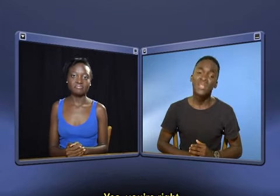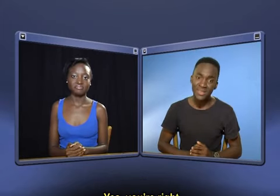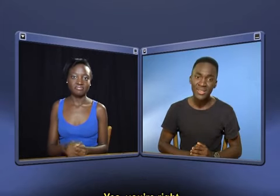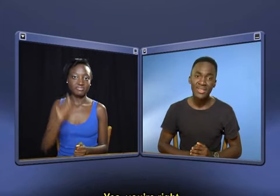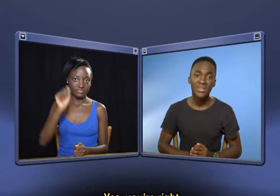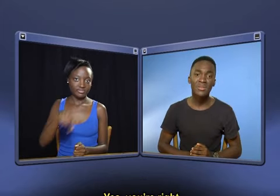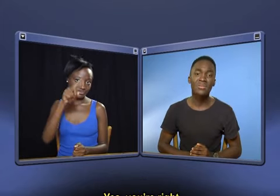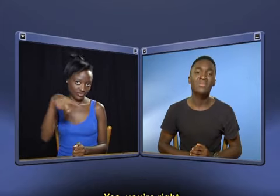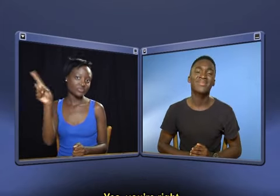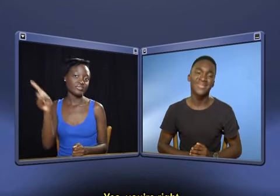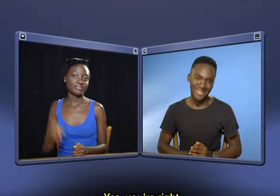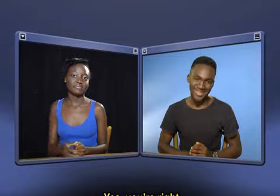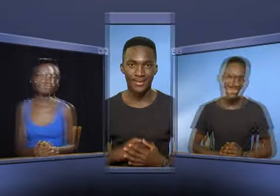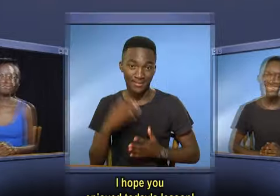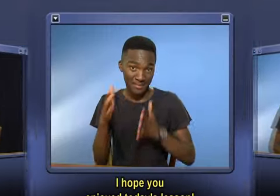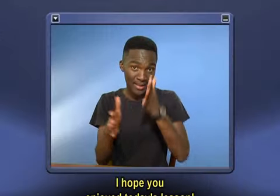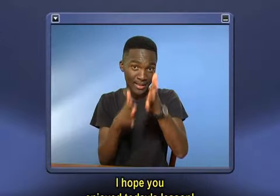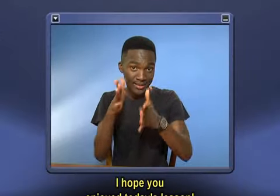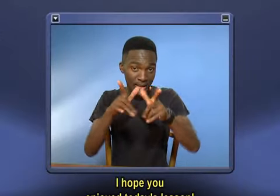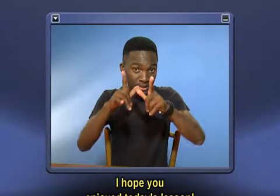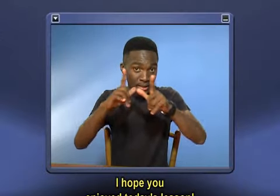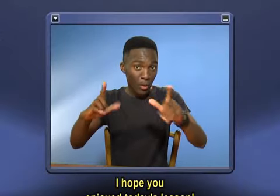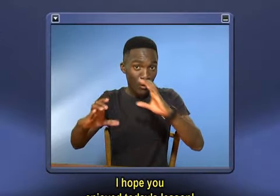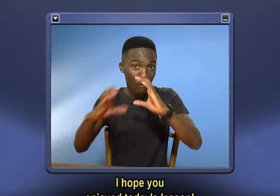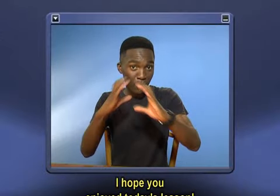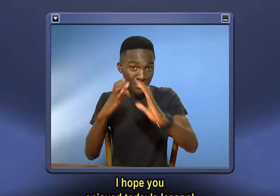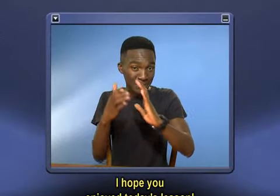Yes, you're right. I hope you enjoyed today's lesson.